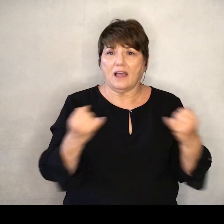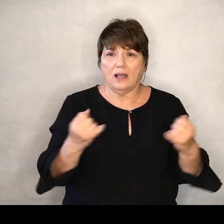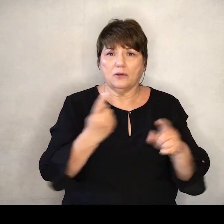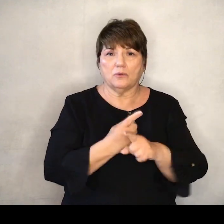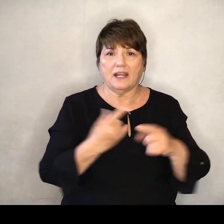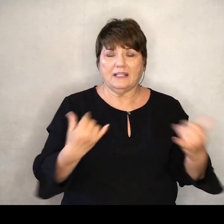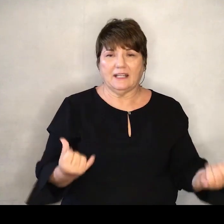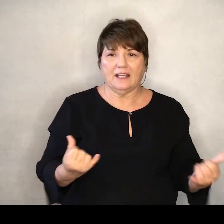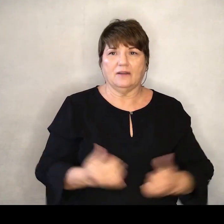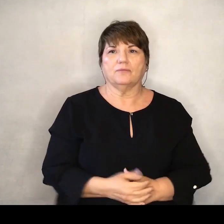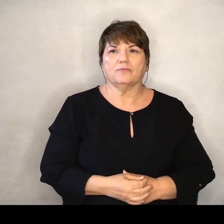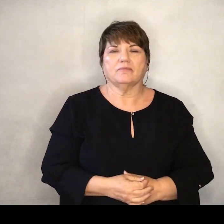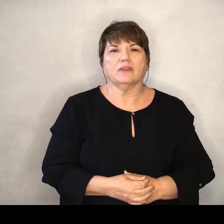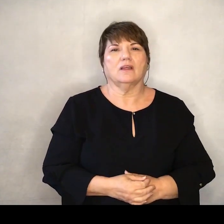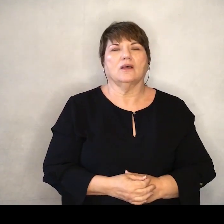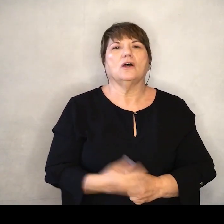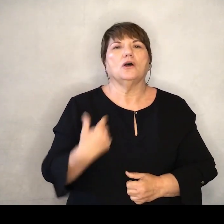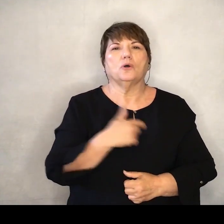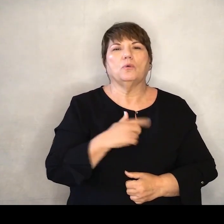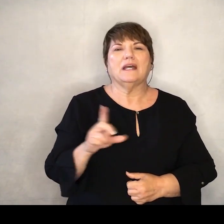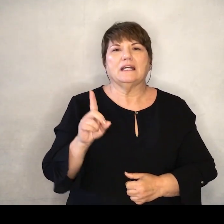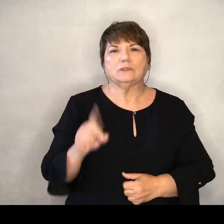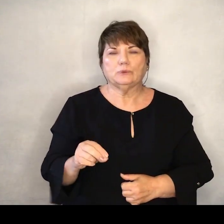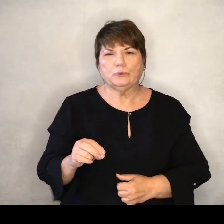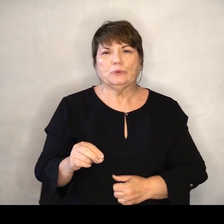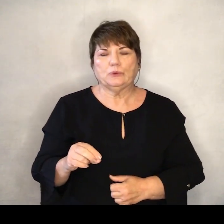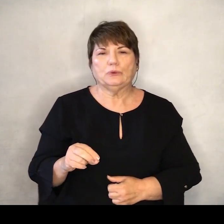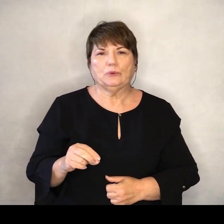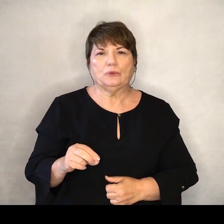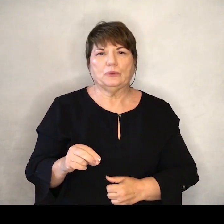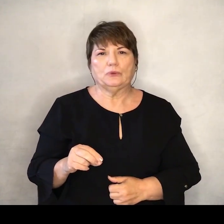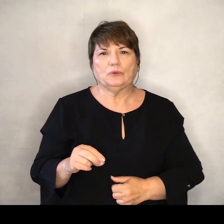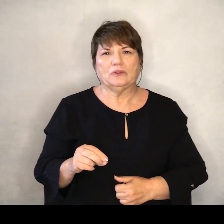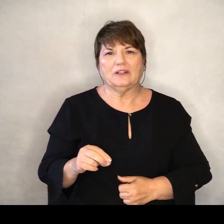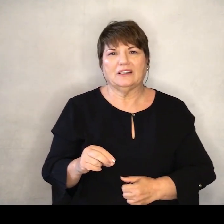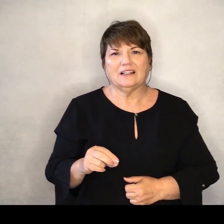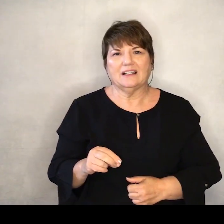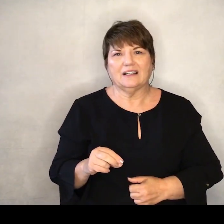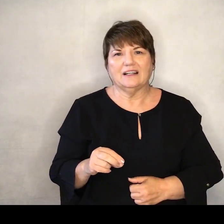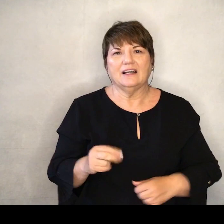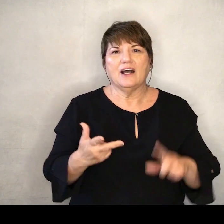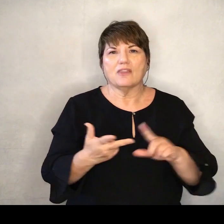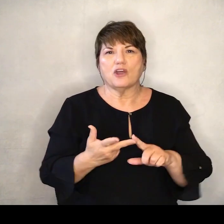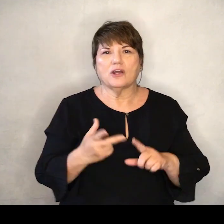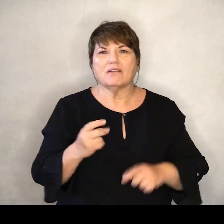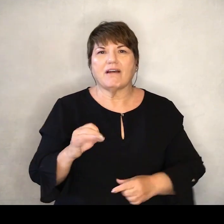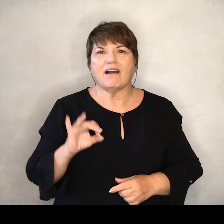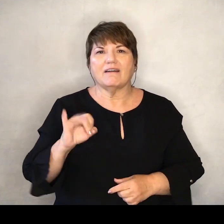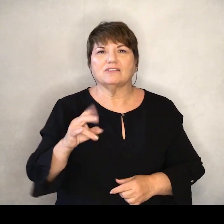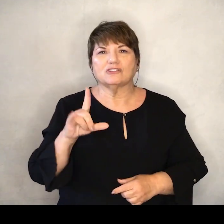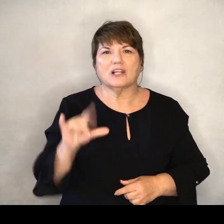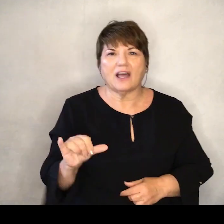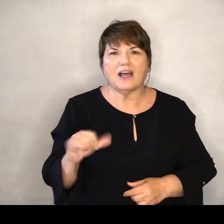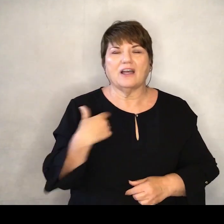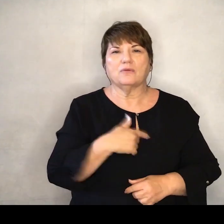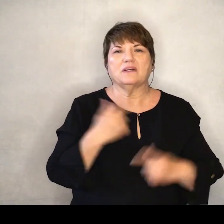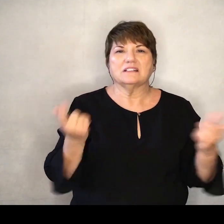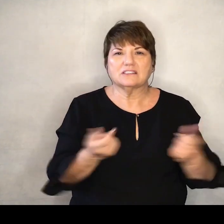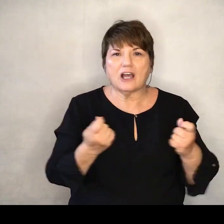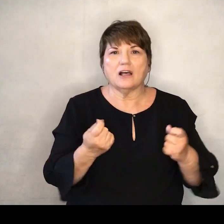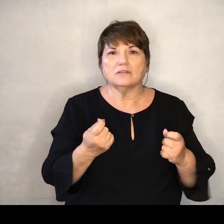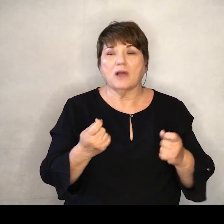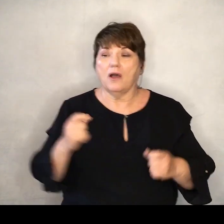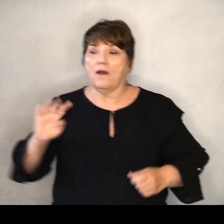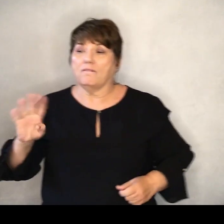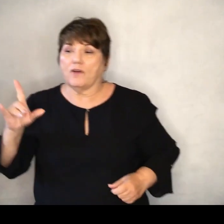now We do the 3rd of July Is when we celebrate the 4th of